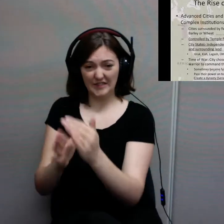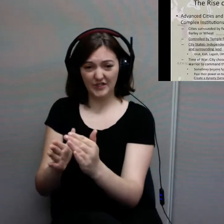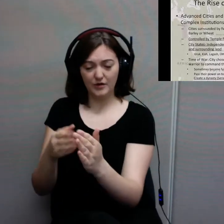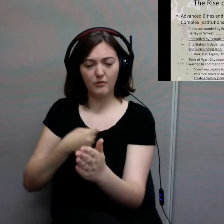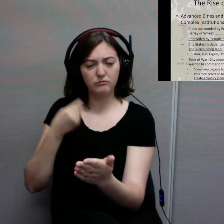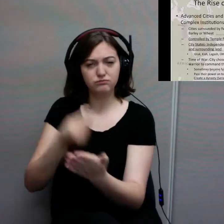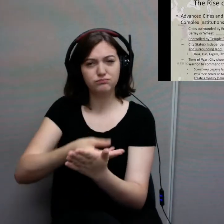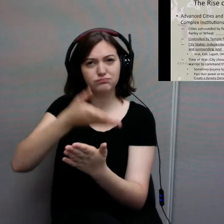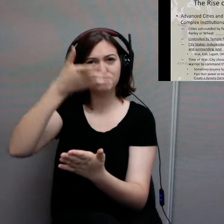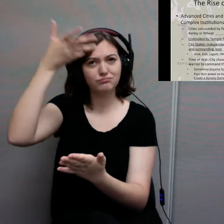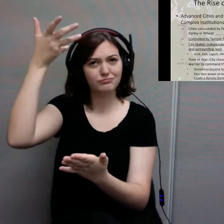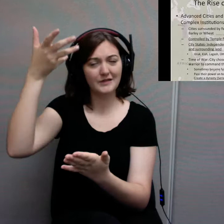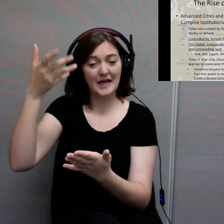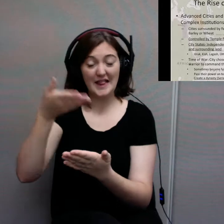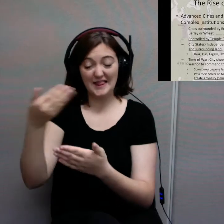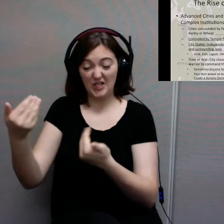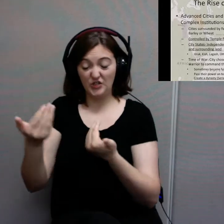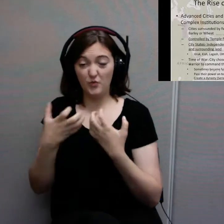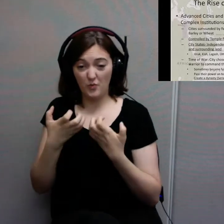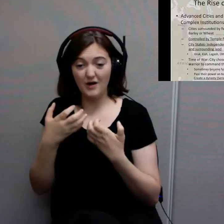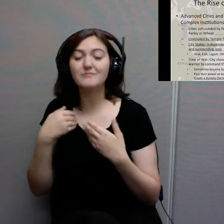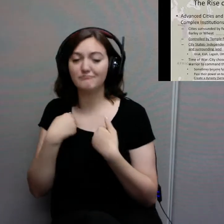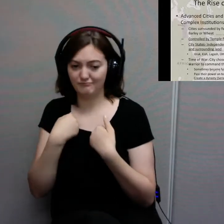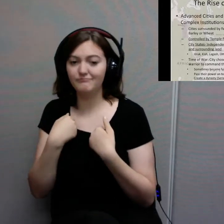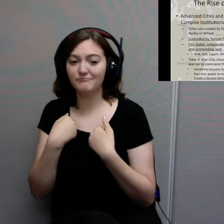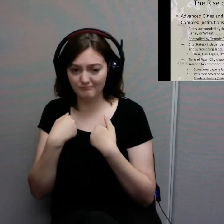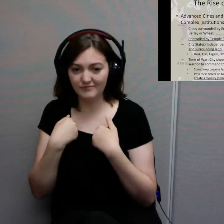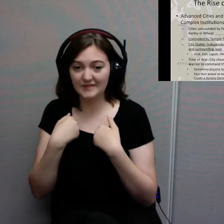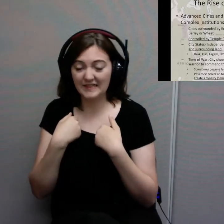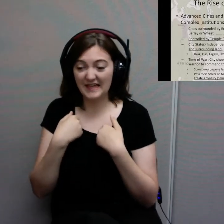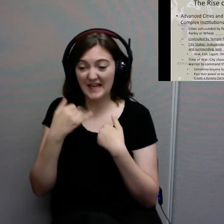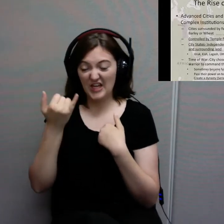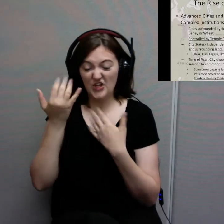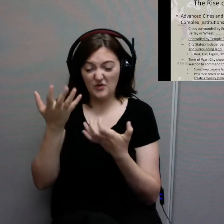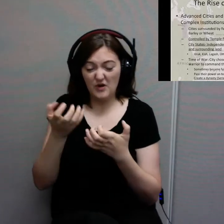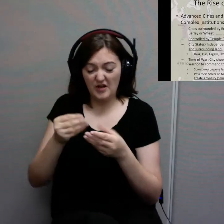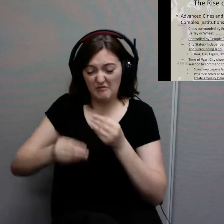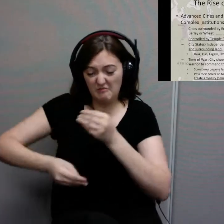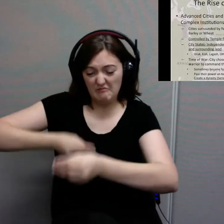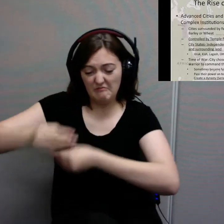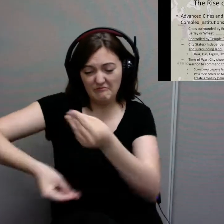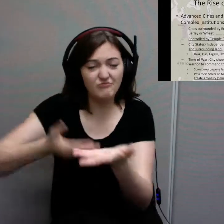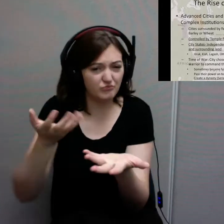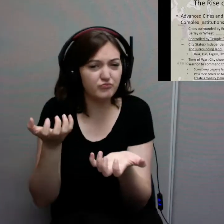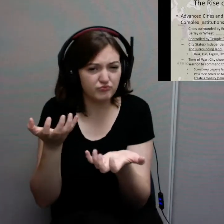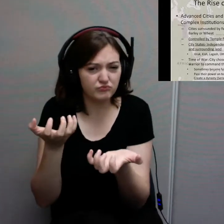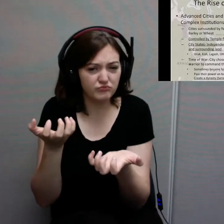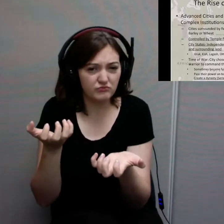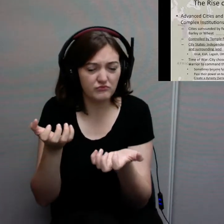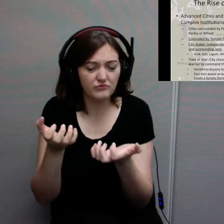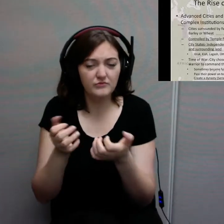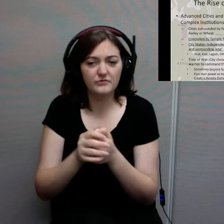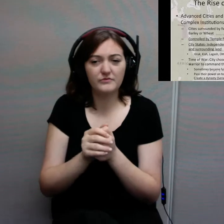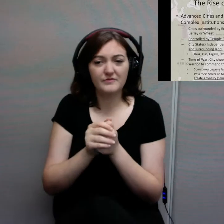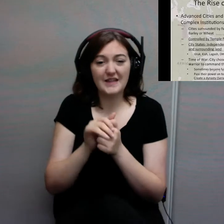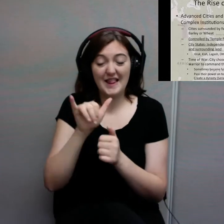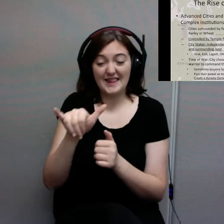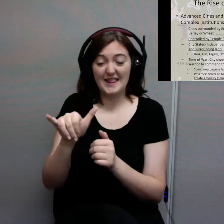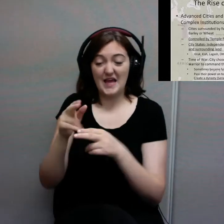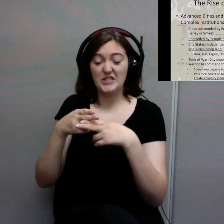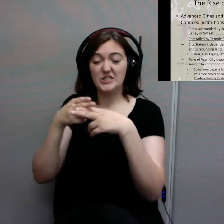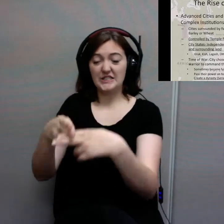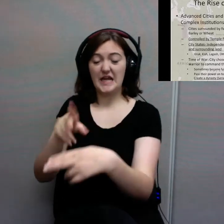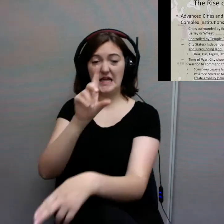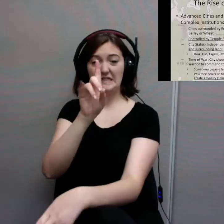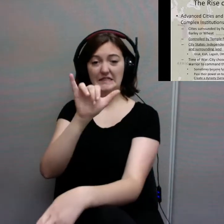and, obviously, you're going to want to have that continue for your family. This is going to create something called a dynasty, which is a series